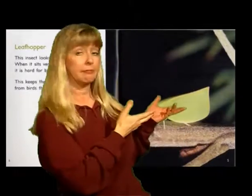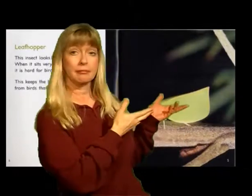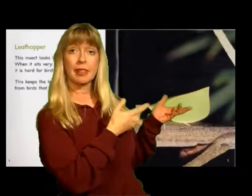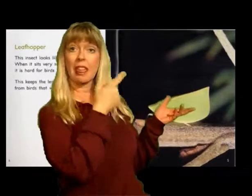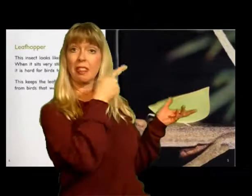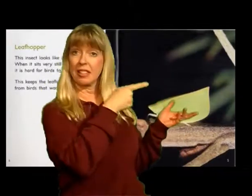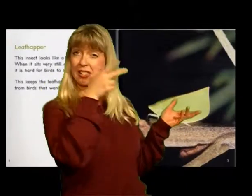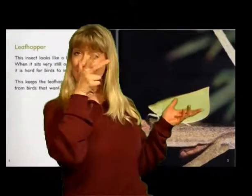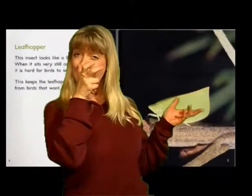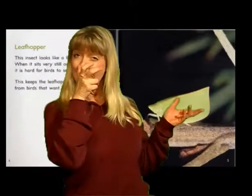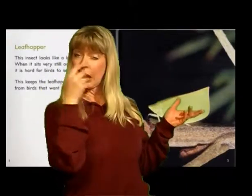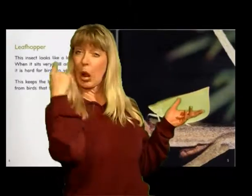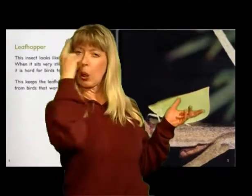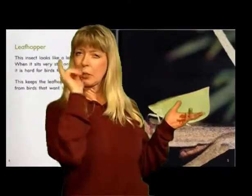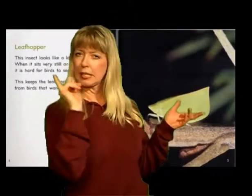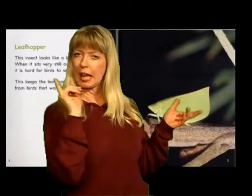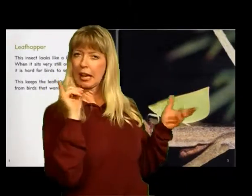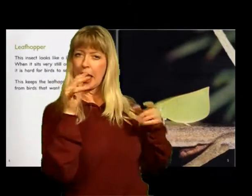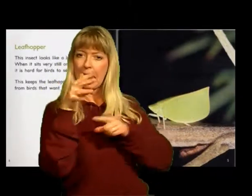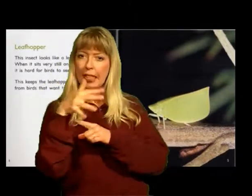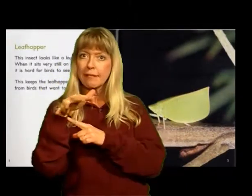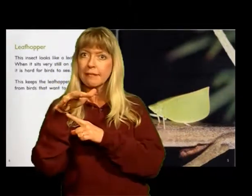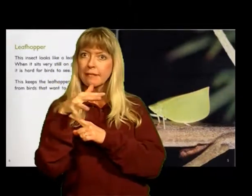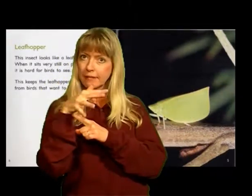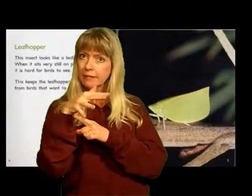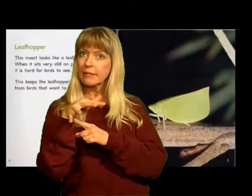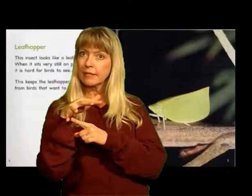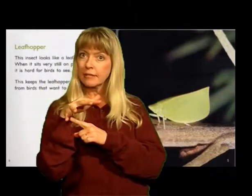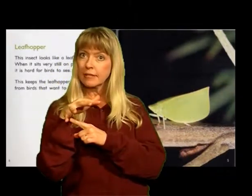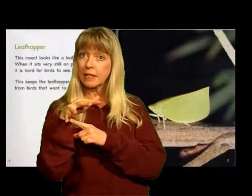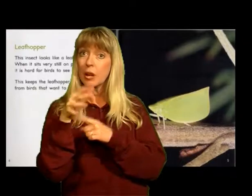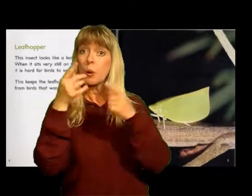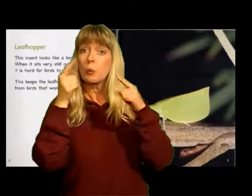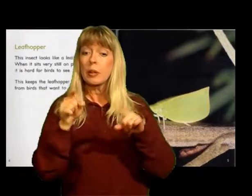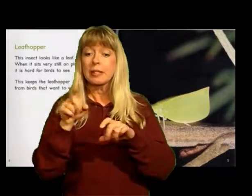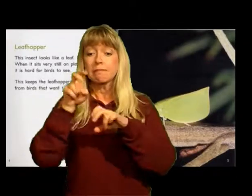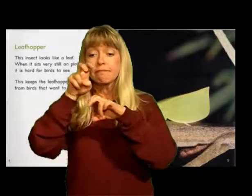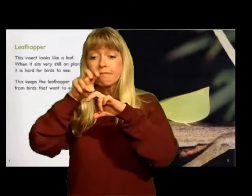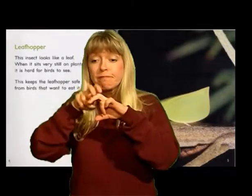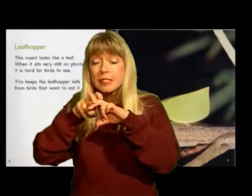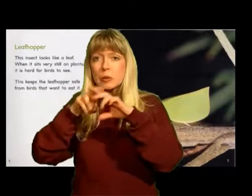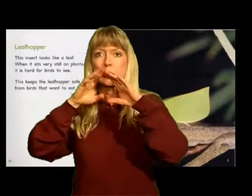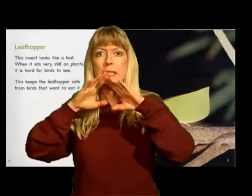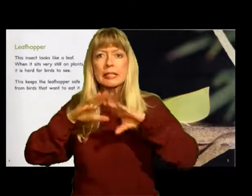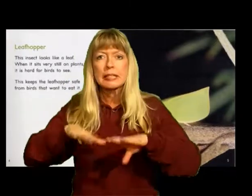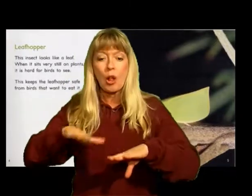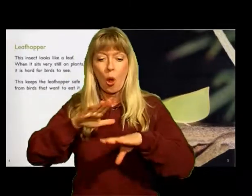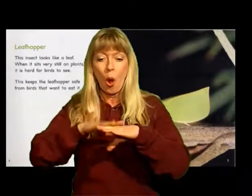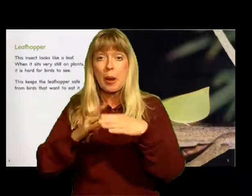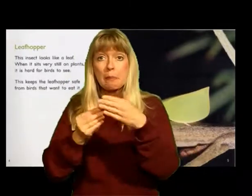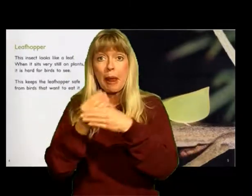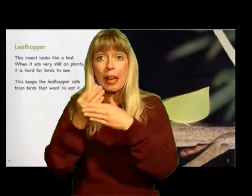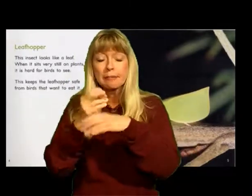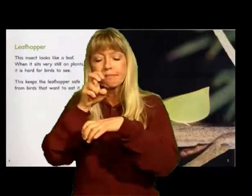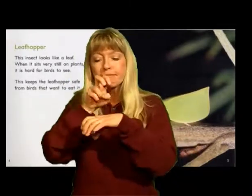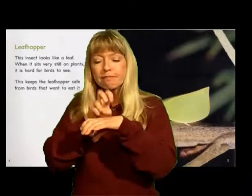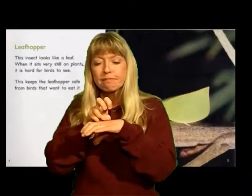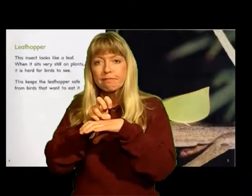Leafhopper This insect looks like a leaf When it sits very still